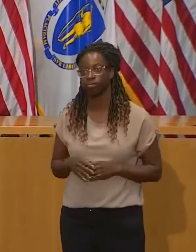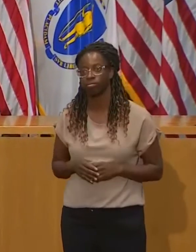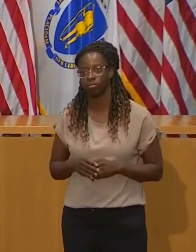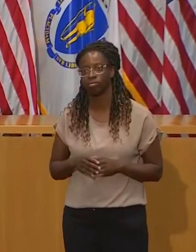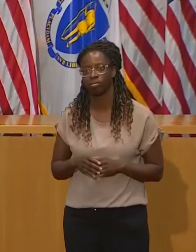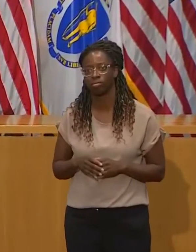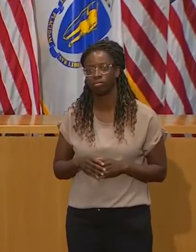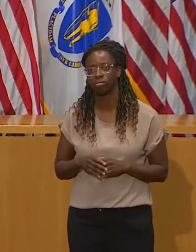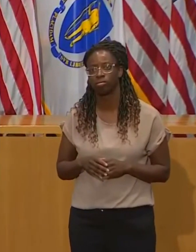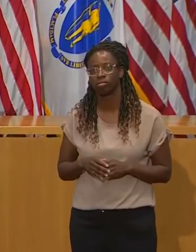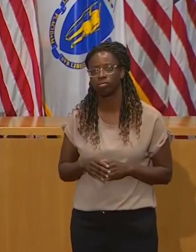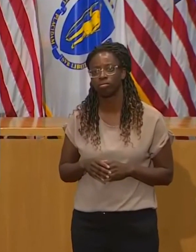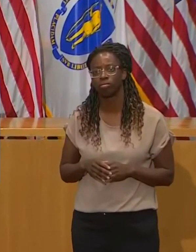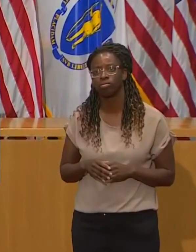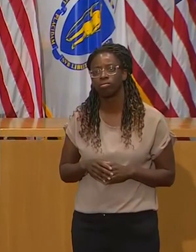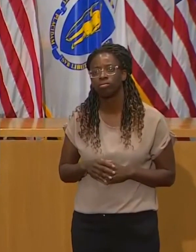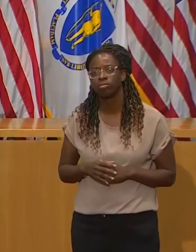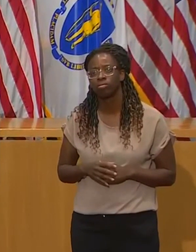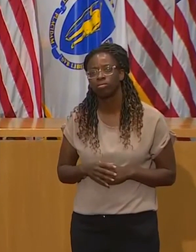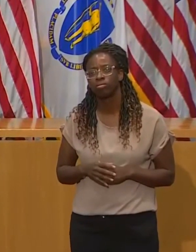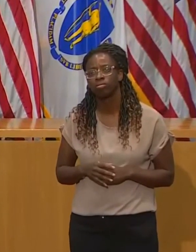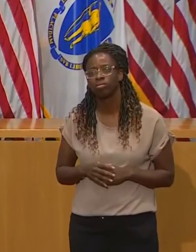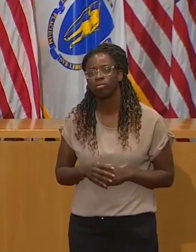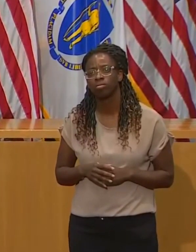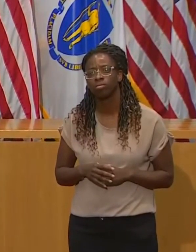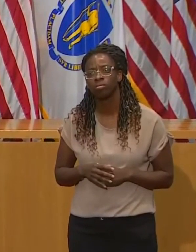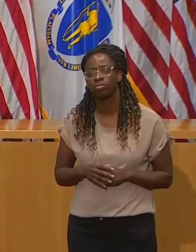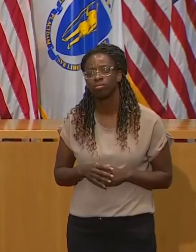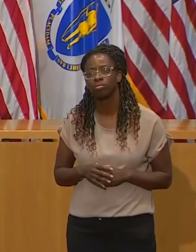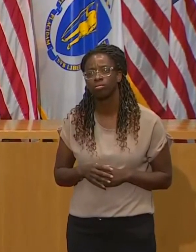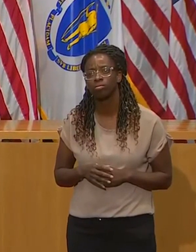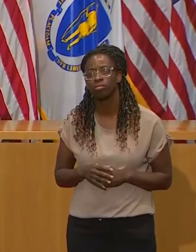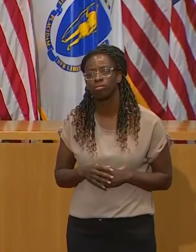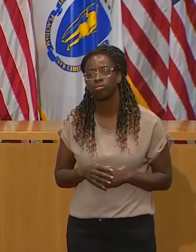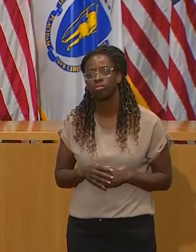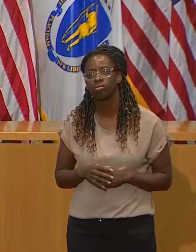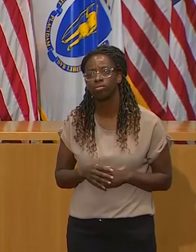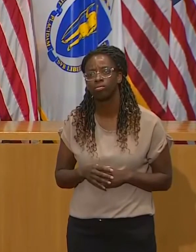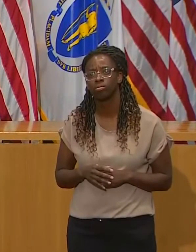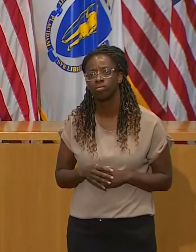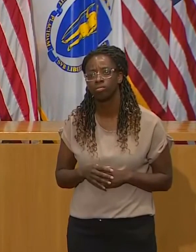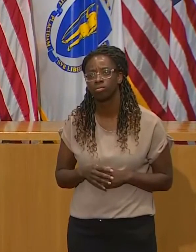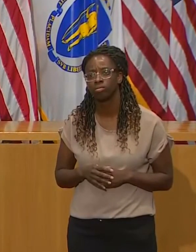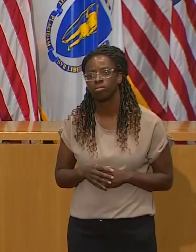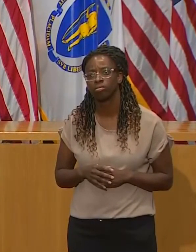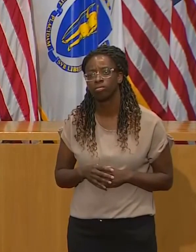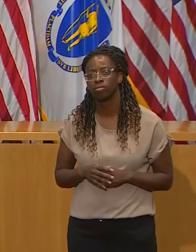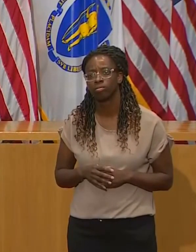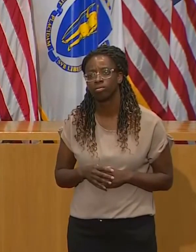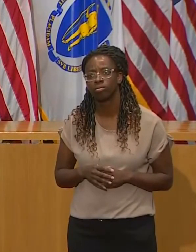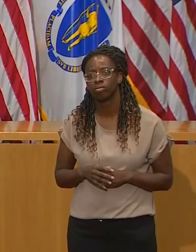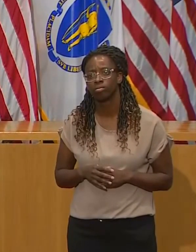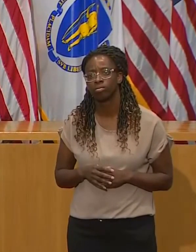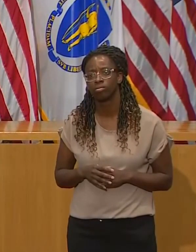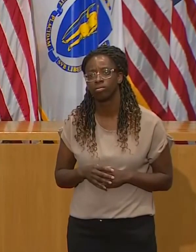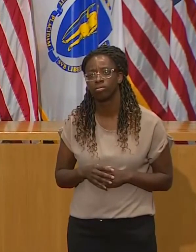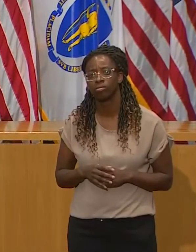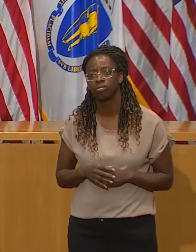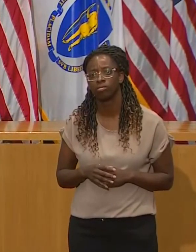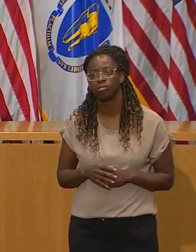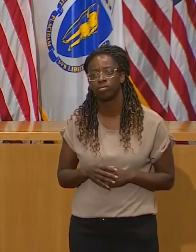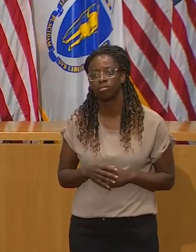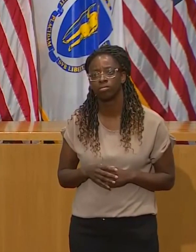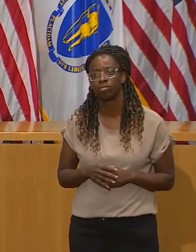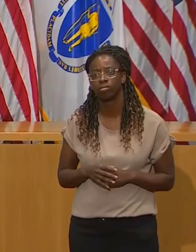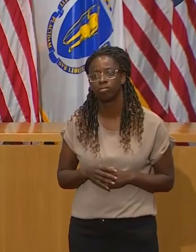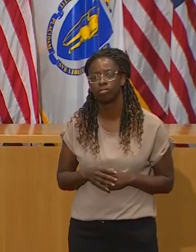people don't listen and cases continue to run? Well, I think what you're going to see us seek to do is to take advantage of the data